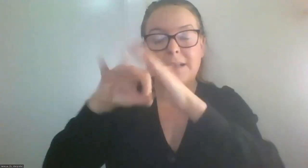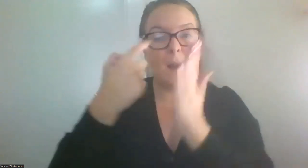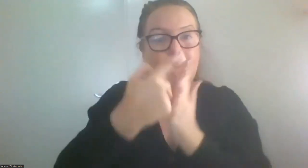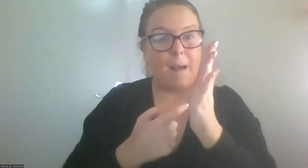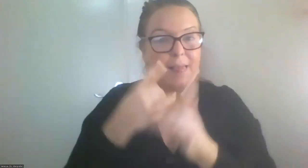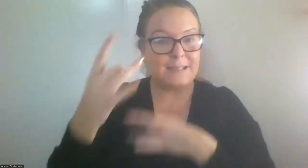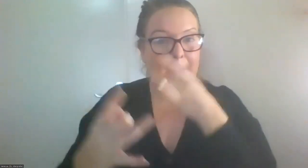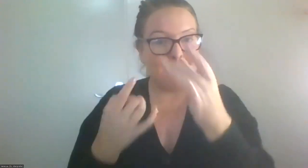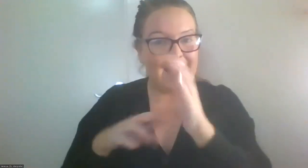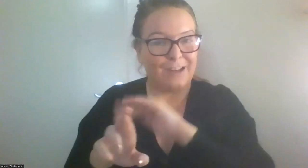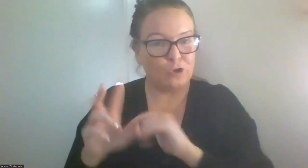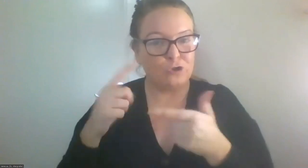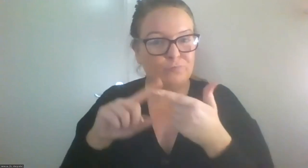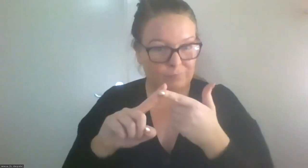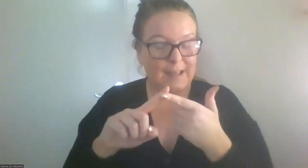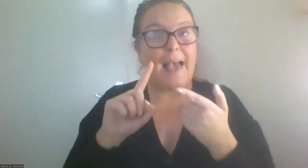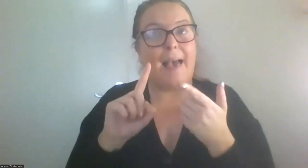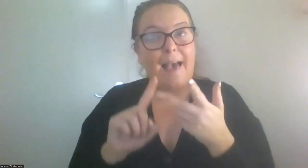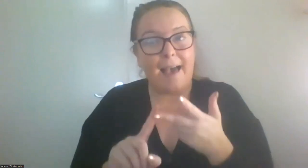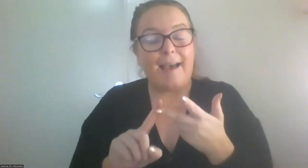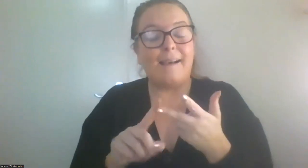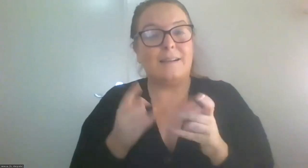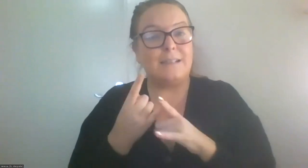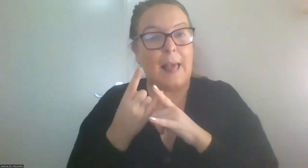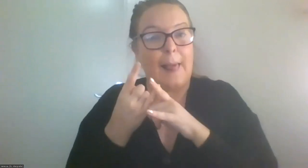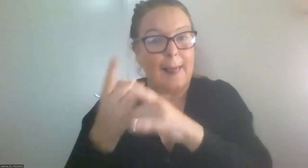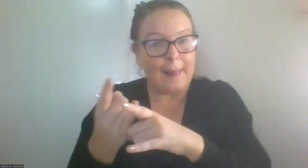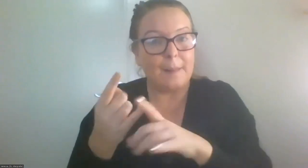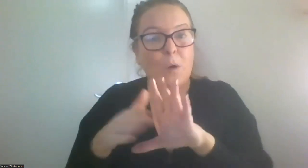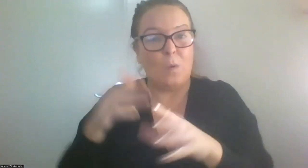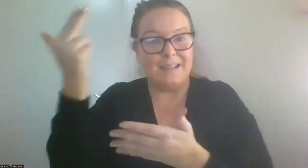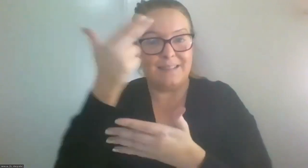help with design of technology,